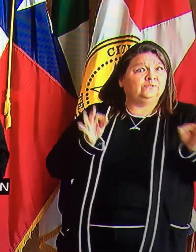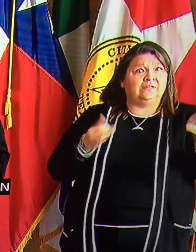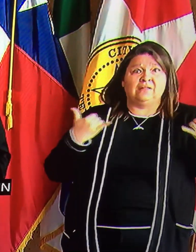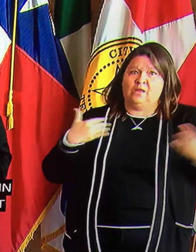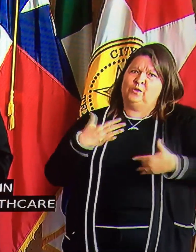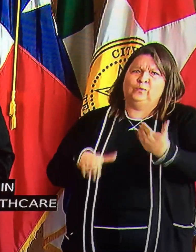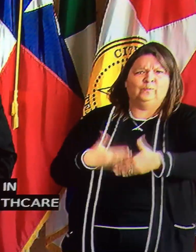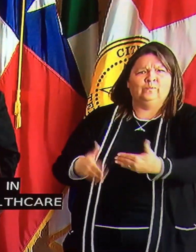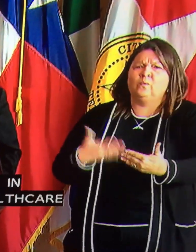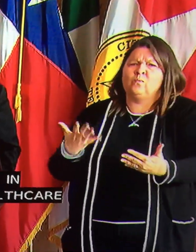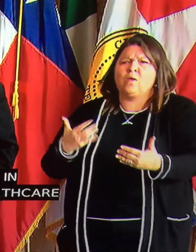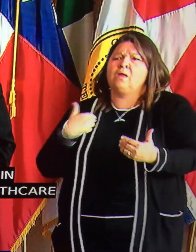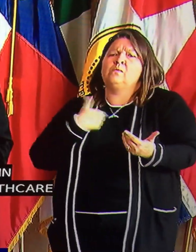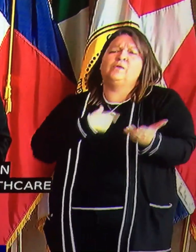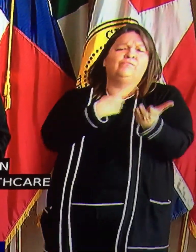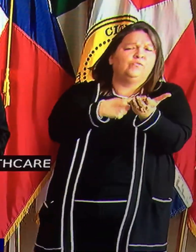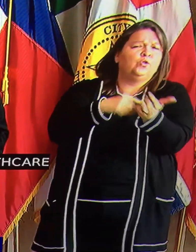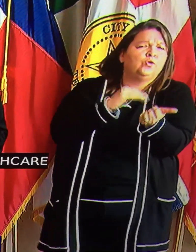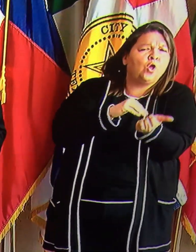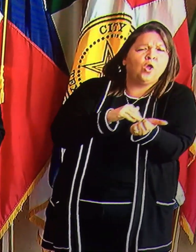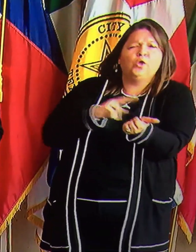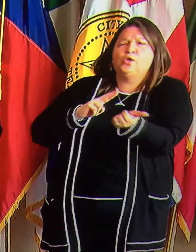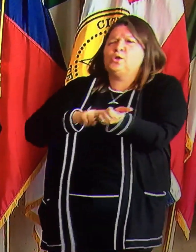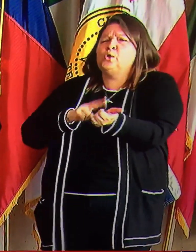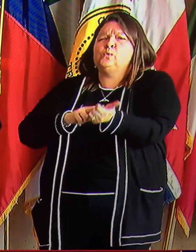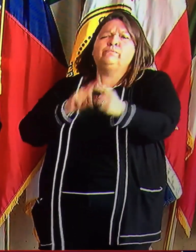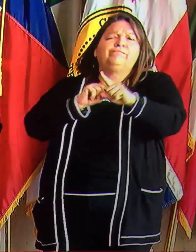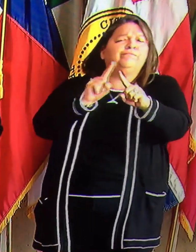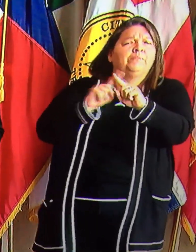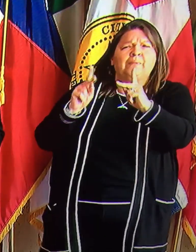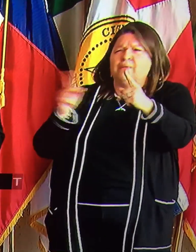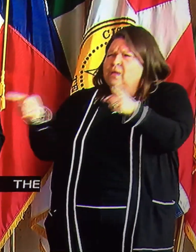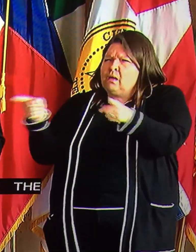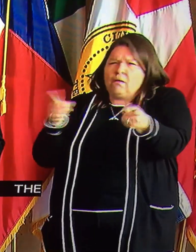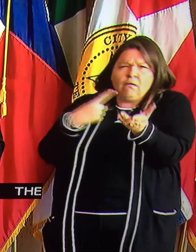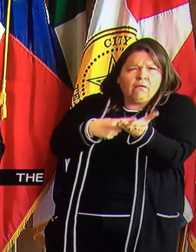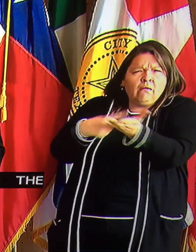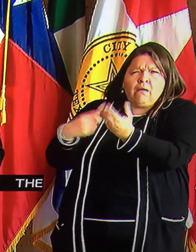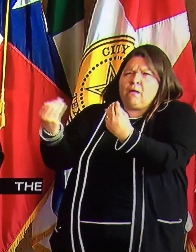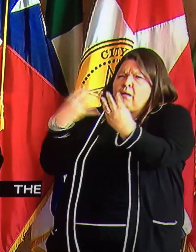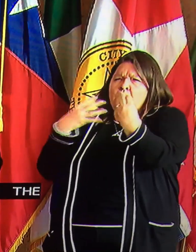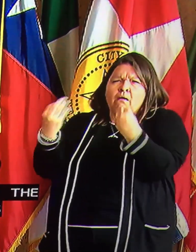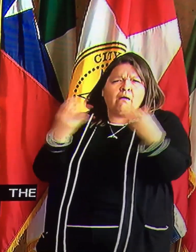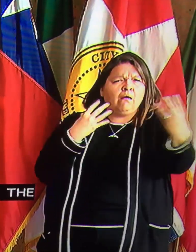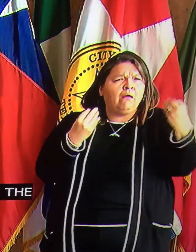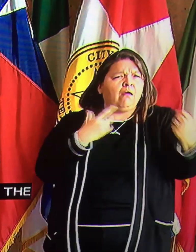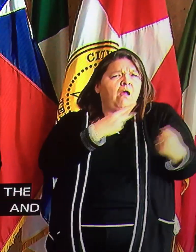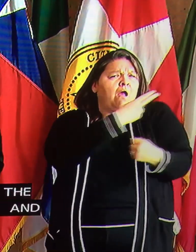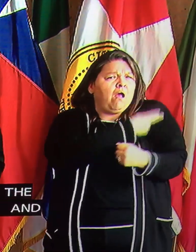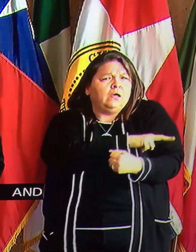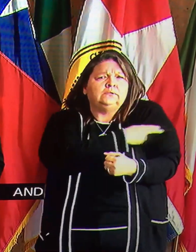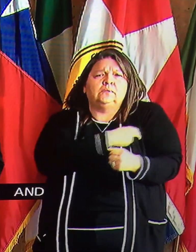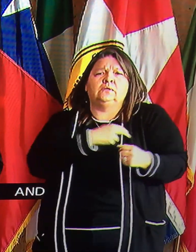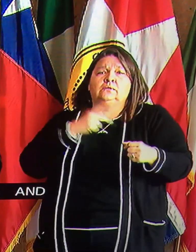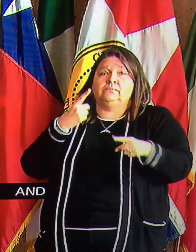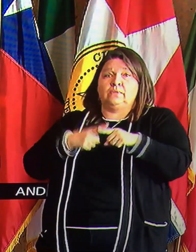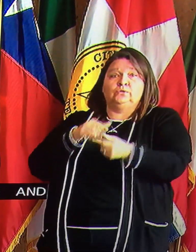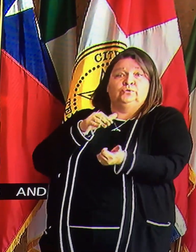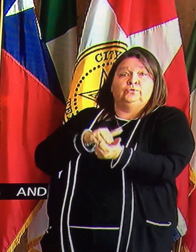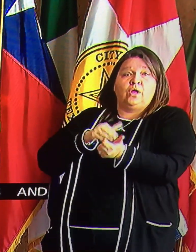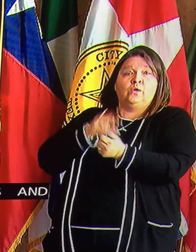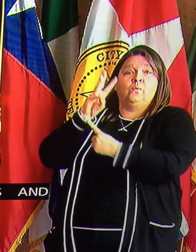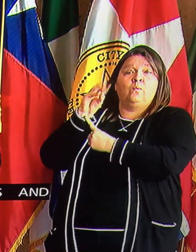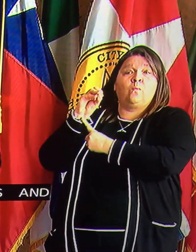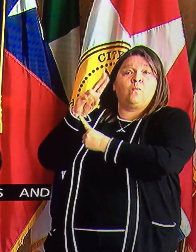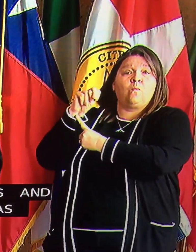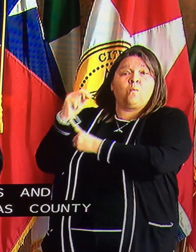We received advice from the leaders of our hospitals and from Dr. Wong at Dallas County Health and Human Services,